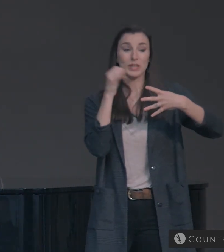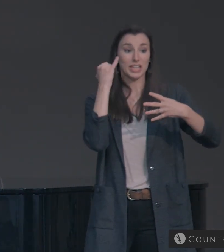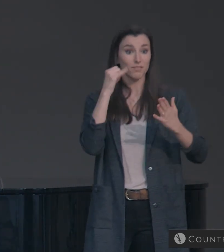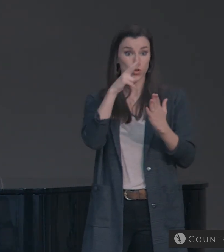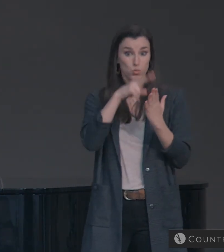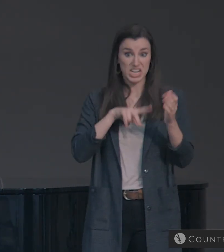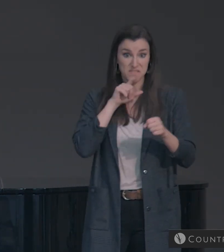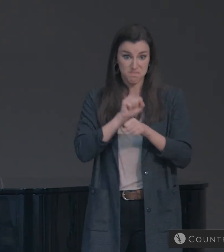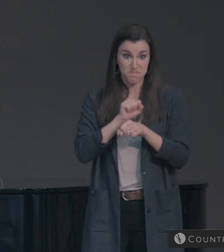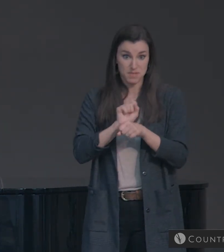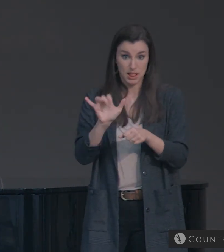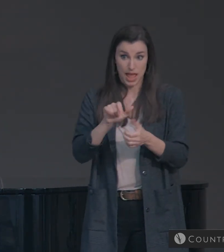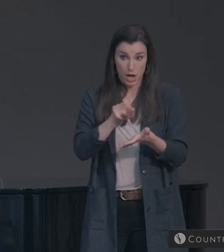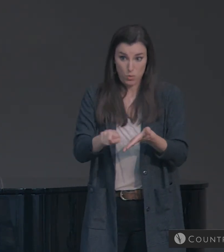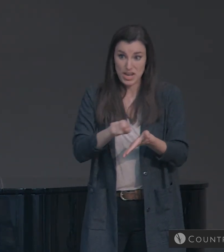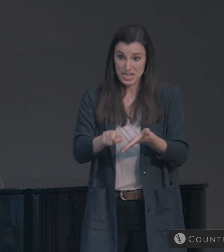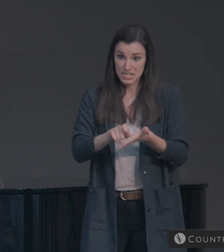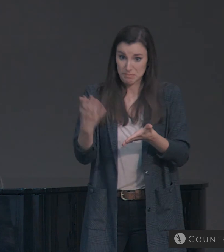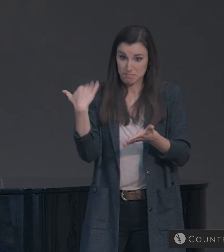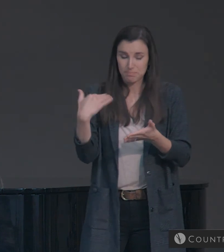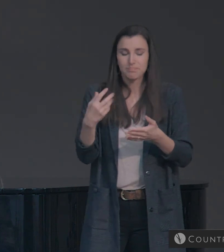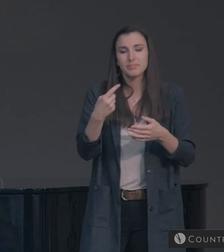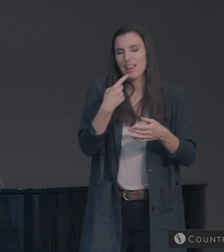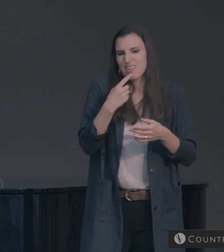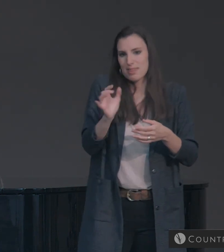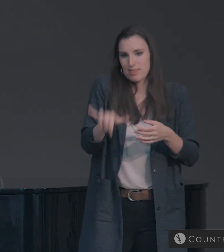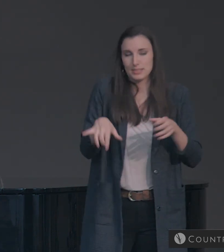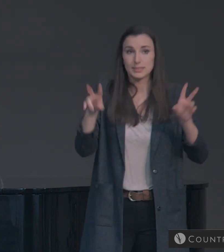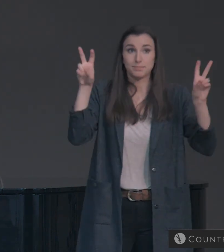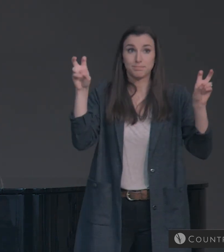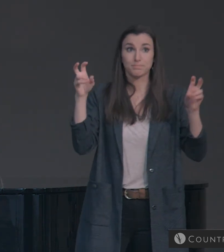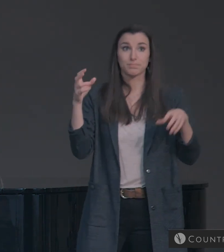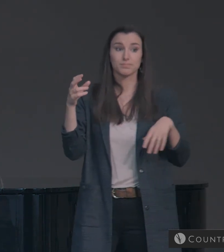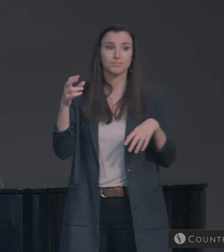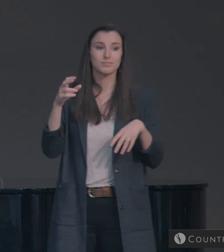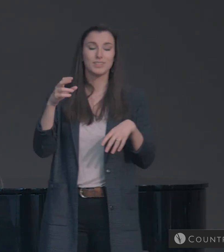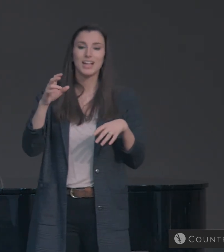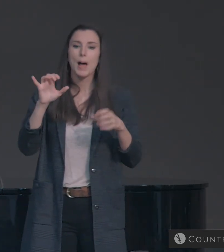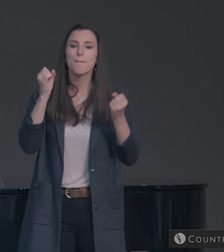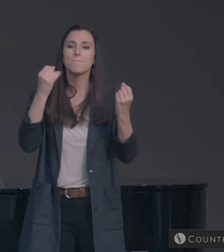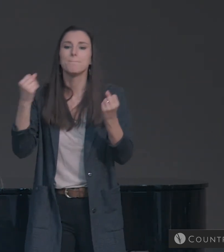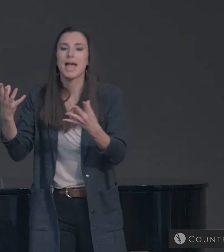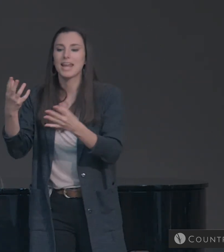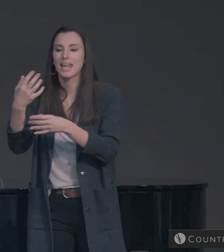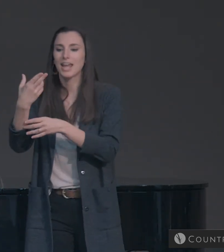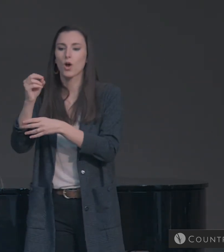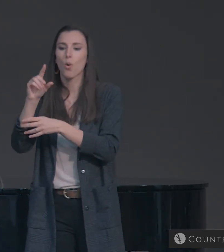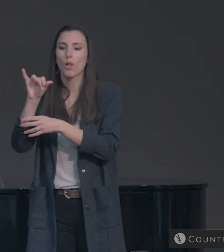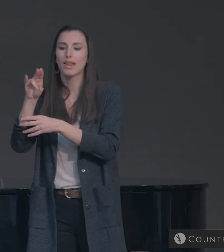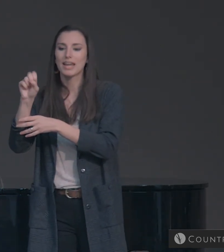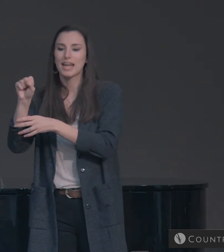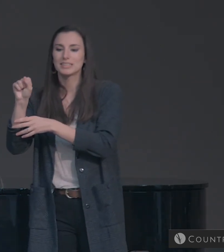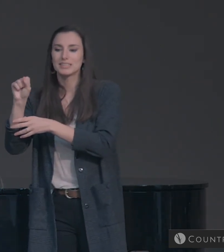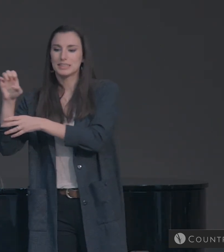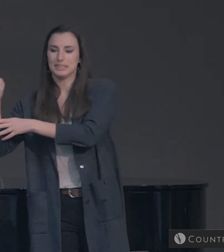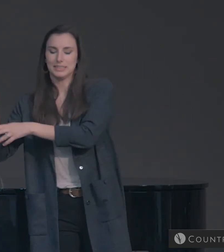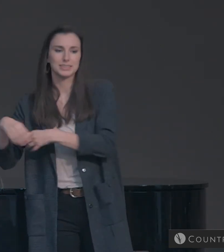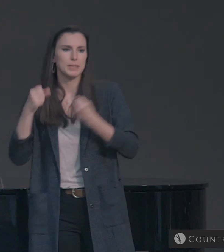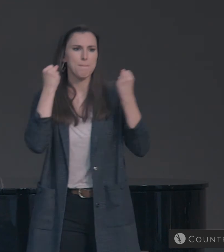literally the way that they are, we would read them like this. Holinesses and godlinesses.